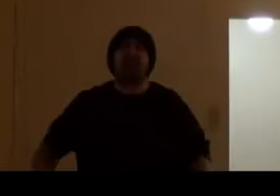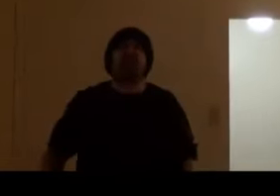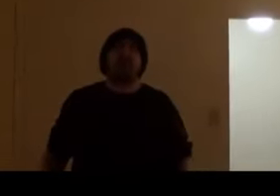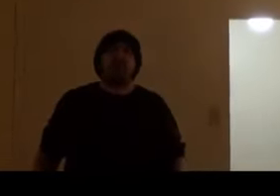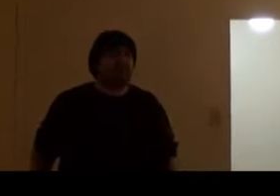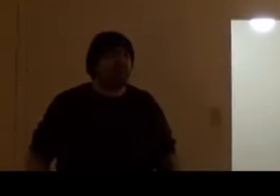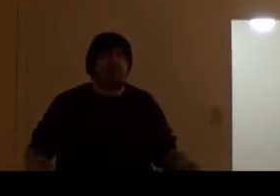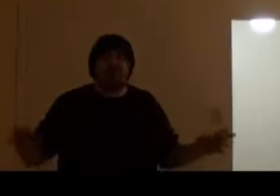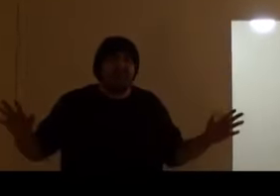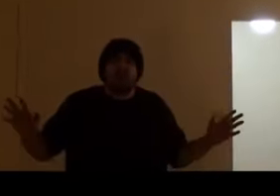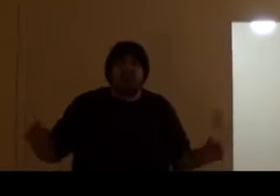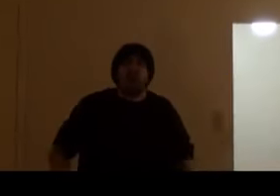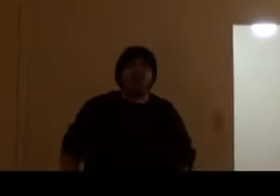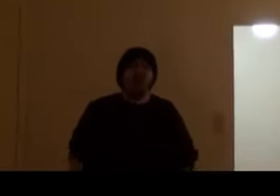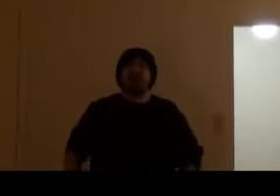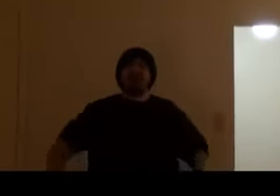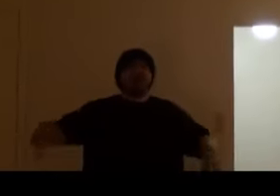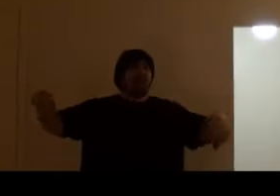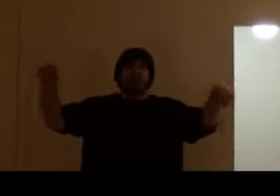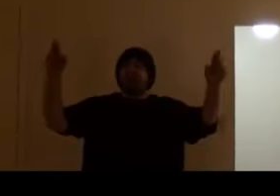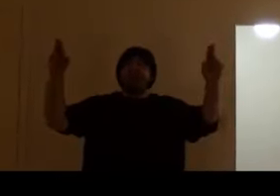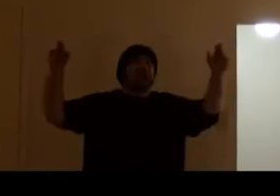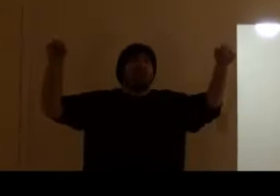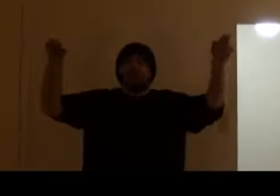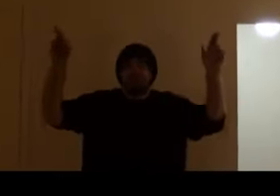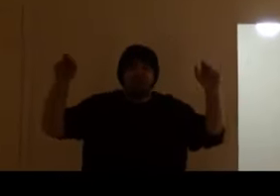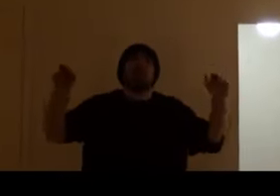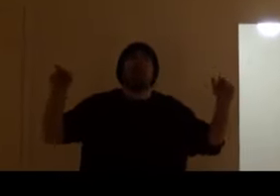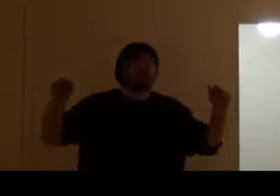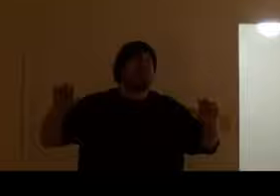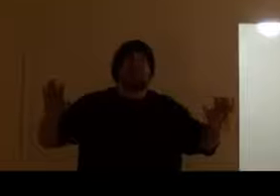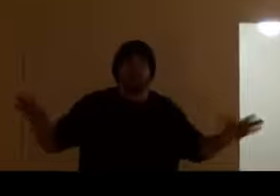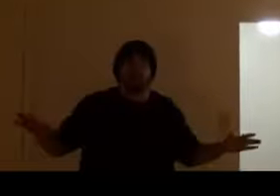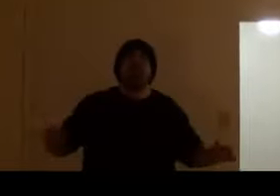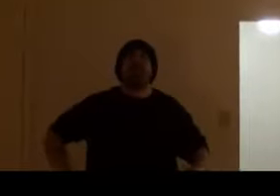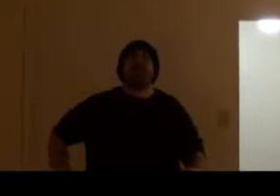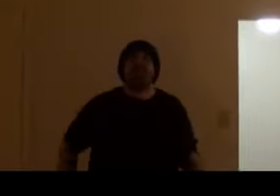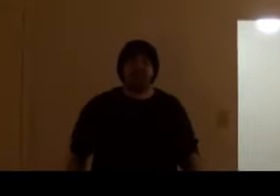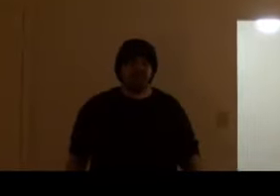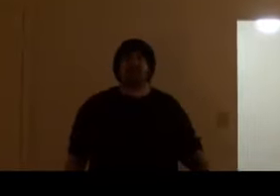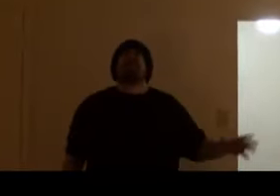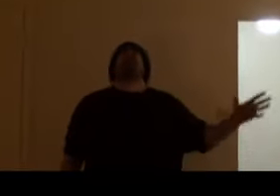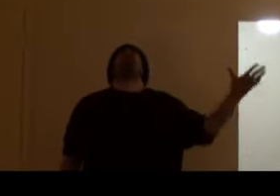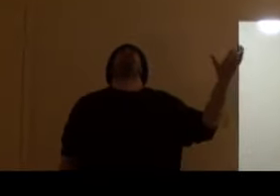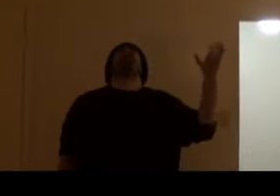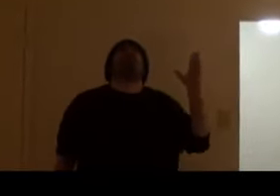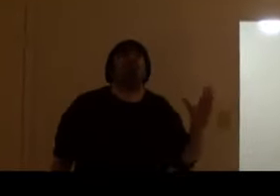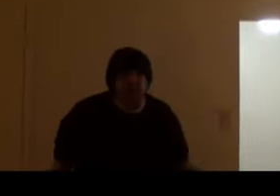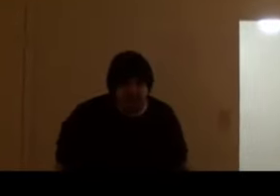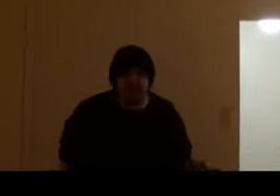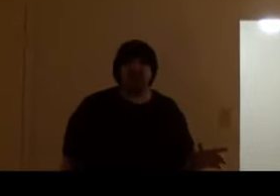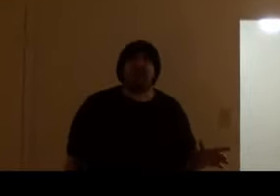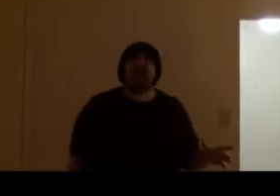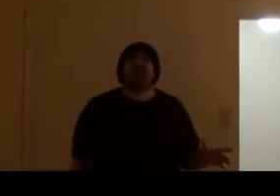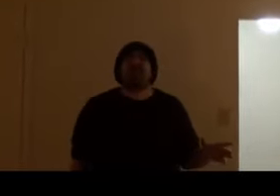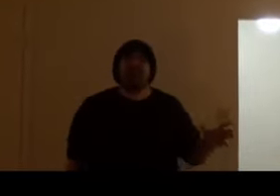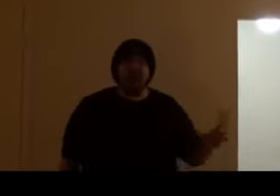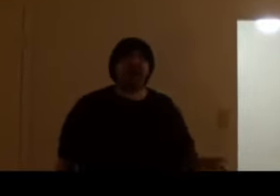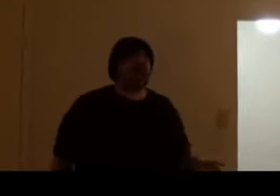of the, I want to beat up the Shield movement or whatever. But sadly, that